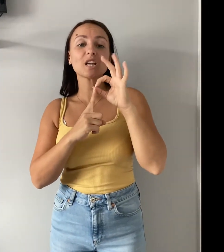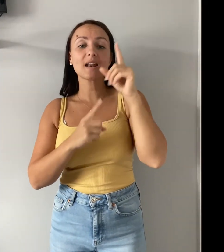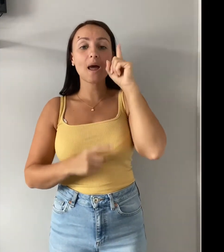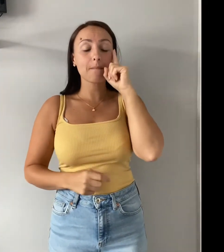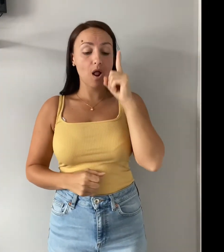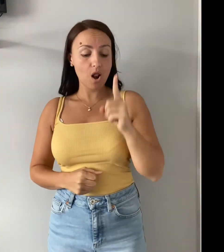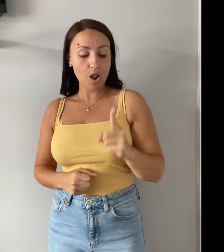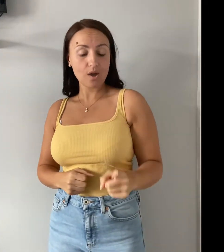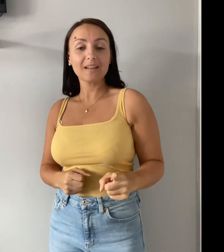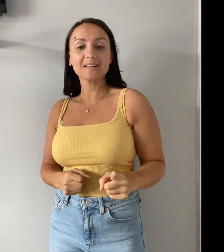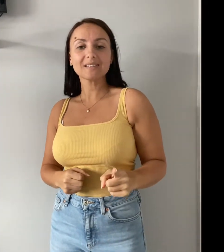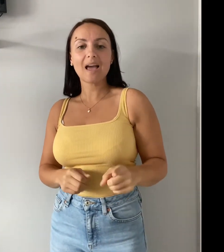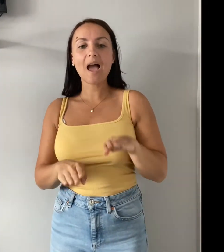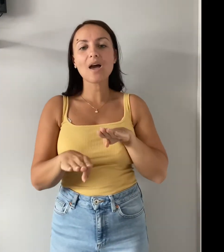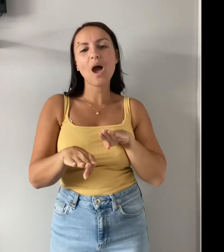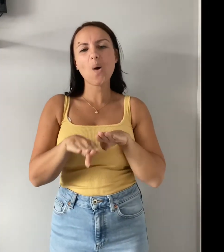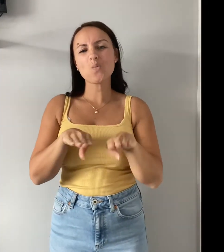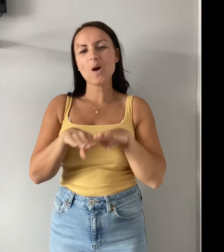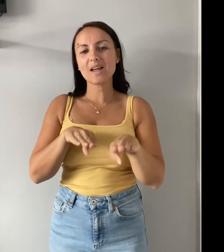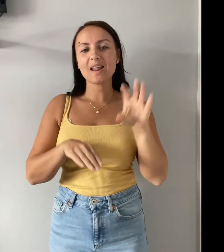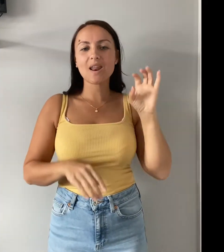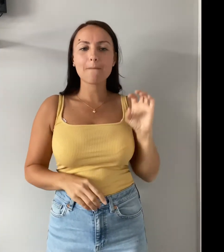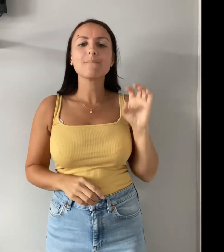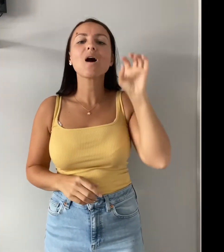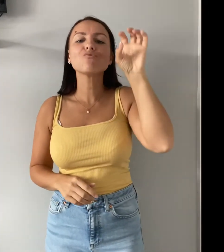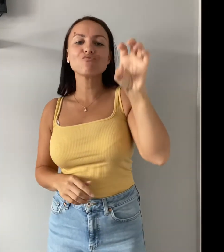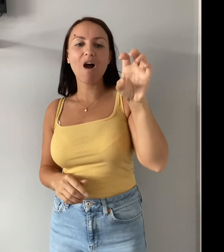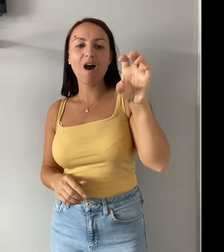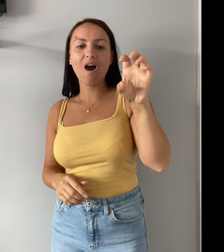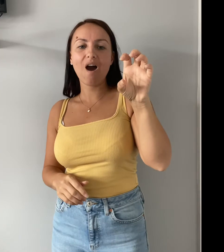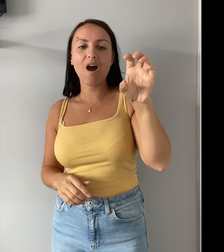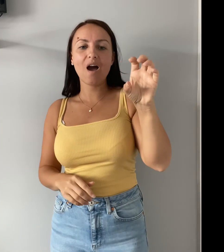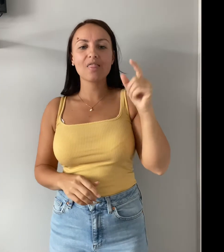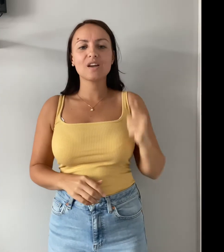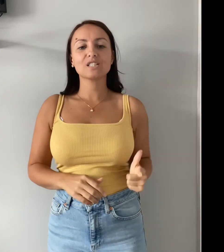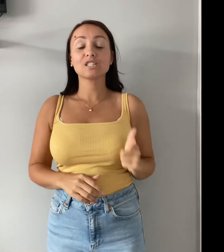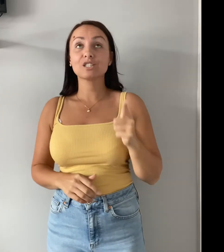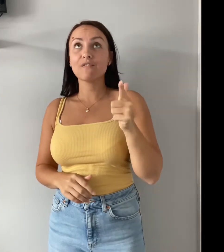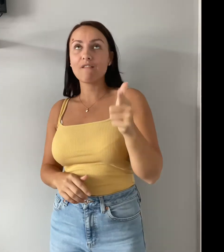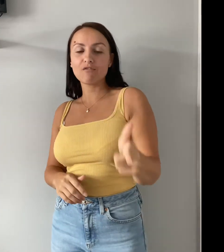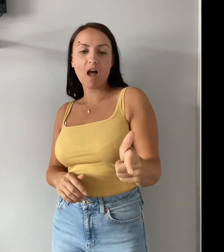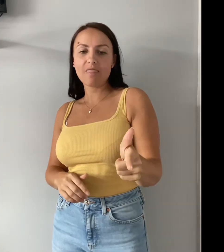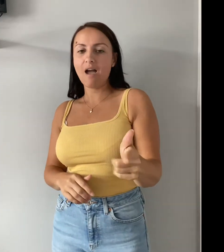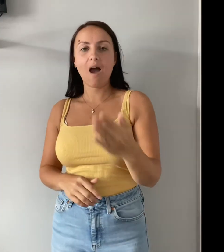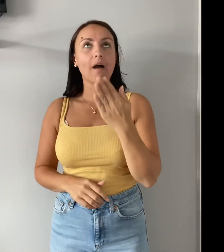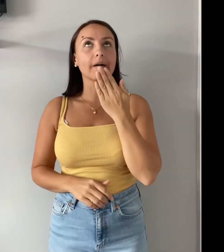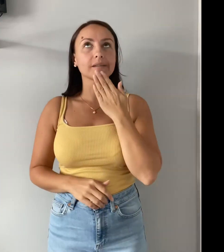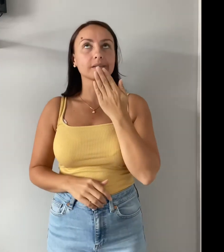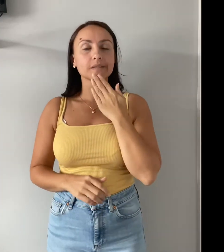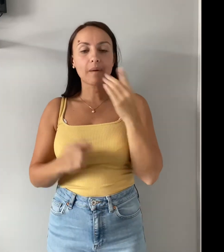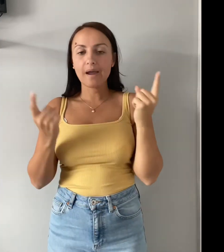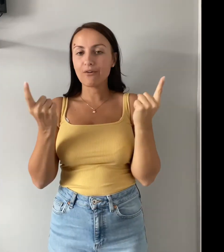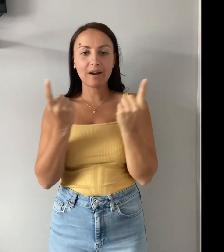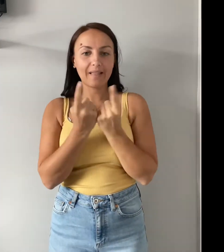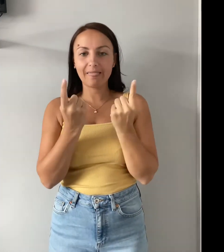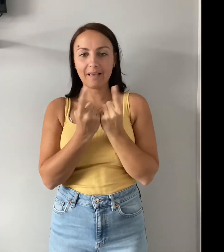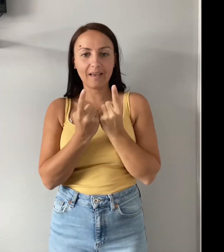up, I'm looking down, I'm working on my board And the spar, a rather uninspiring thing